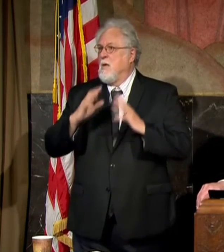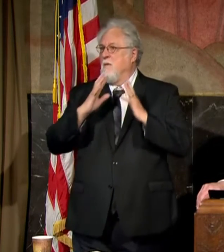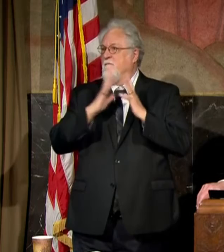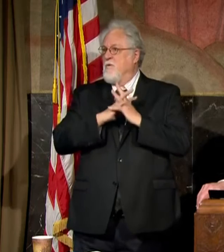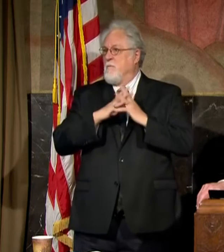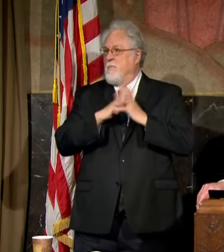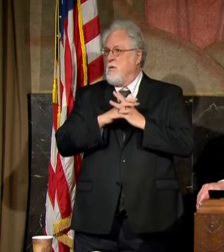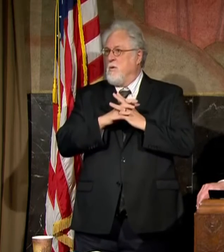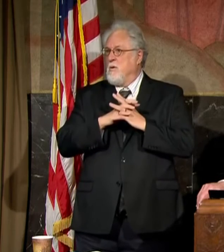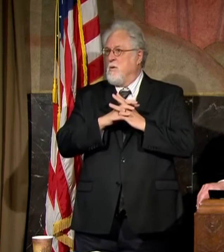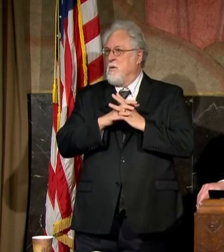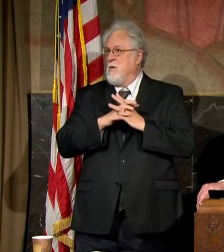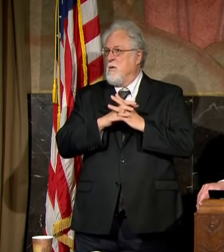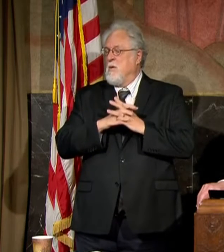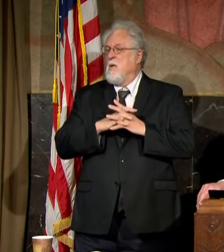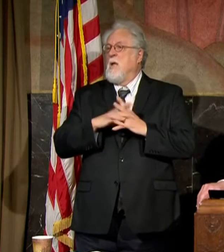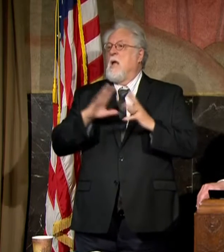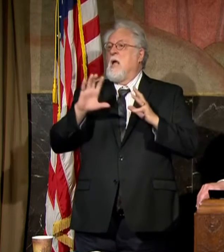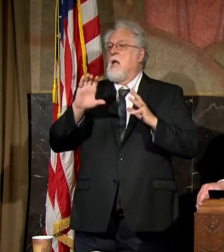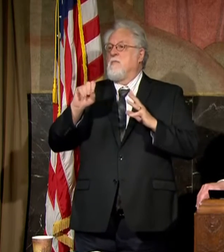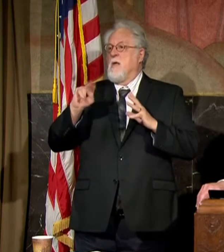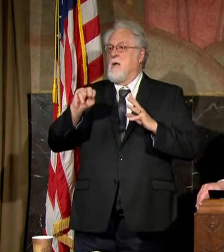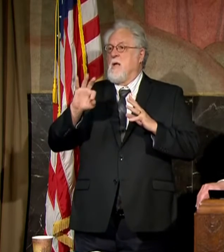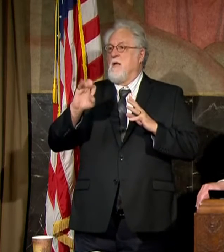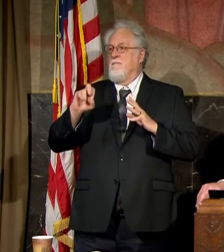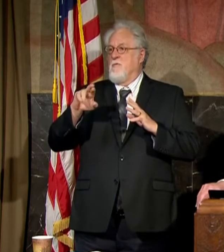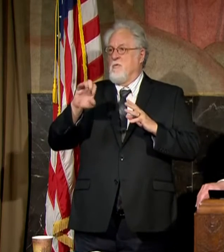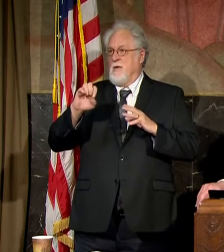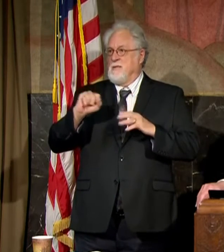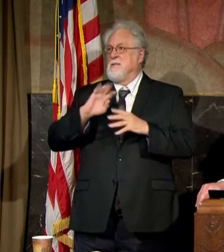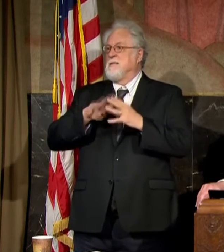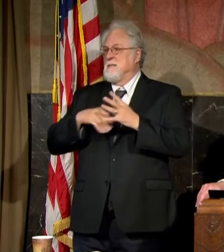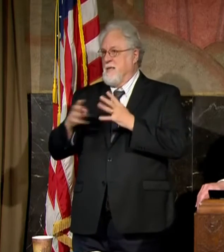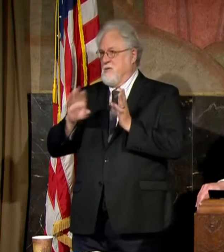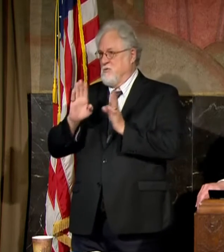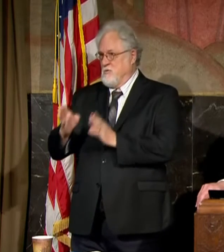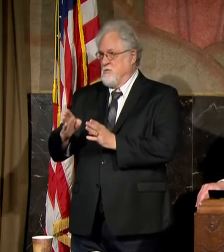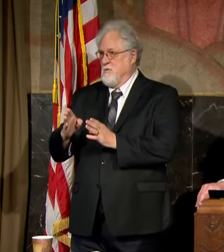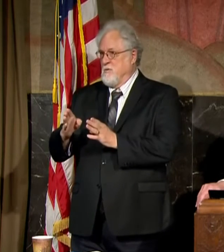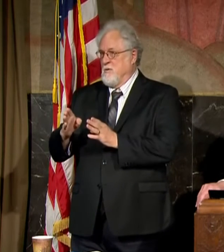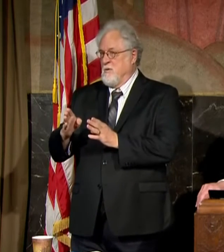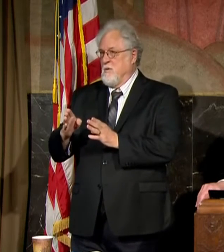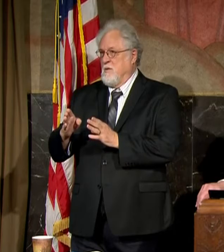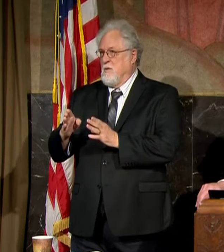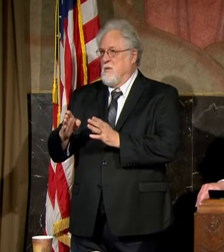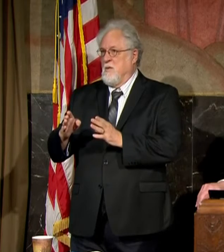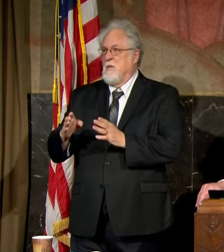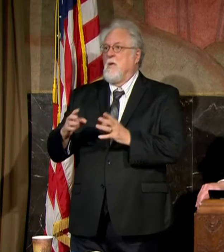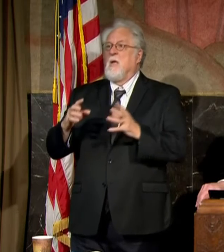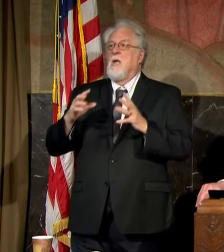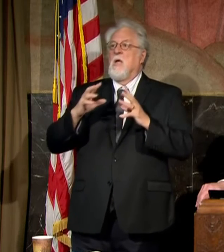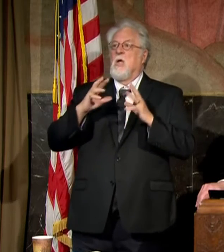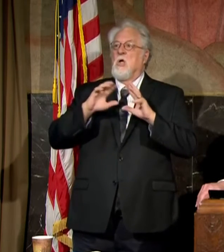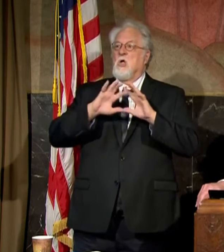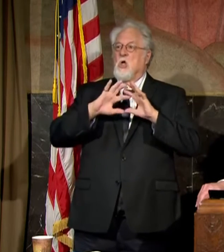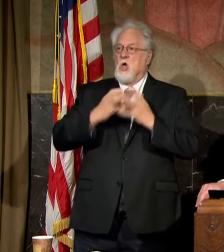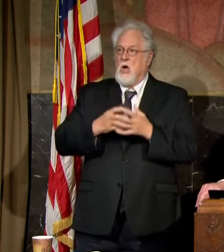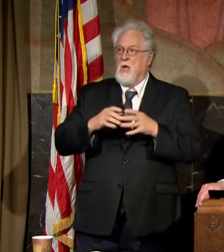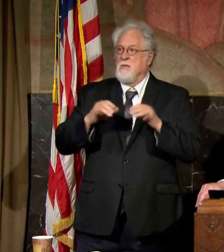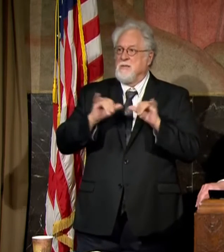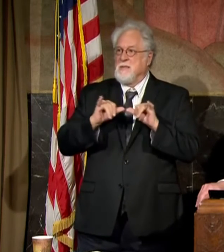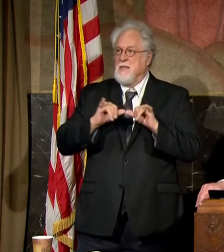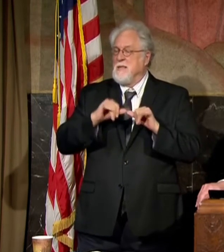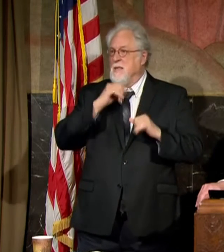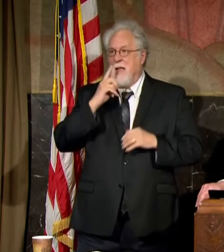as these conferences make these decisions, they're related to schedule. It's obviously not touching, since schools are in different states, crowd sizes or anything. And not